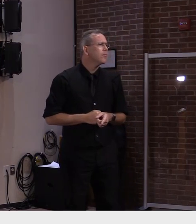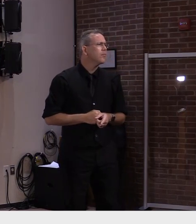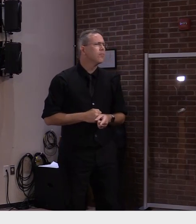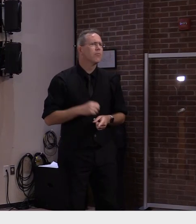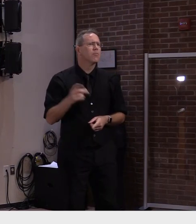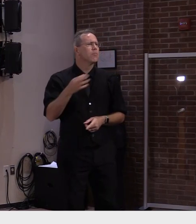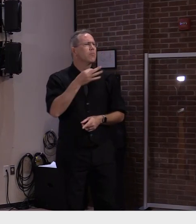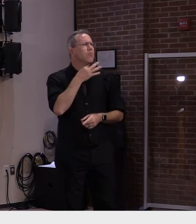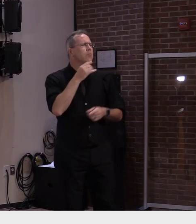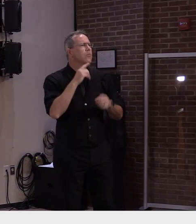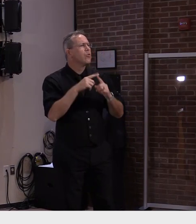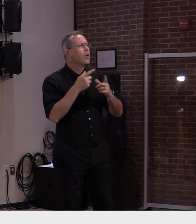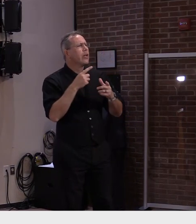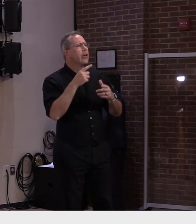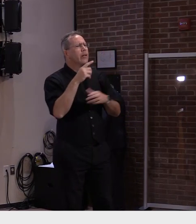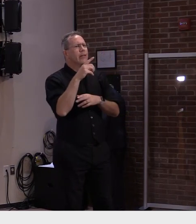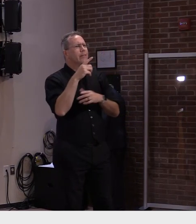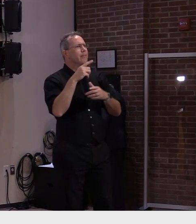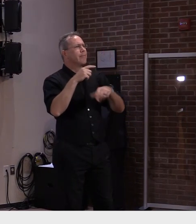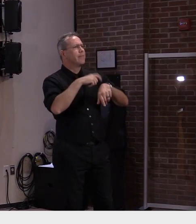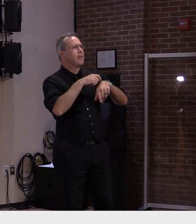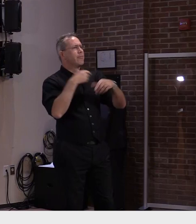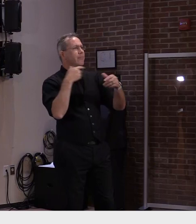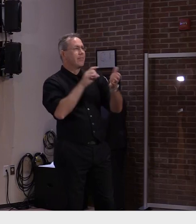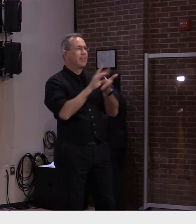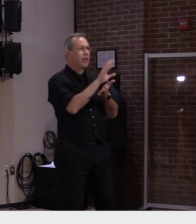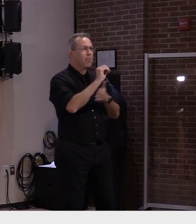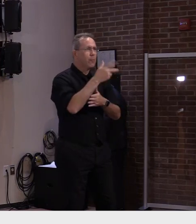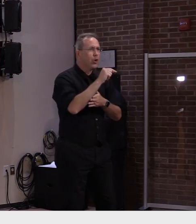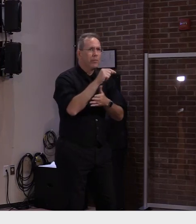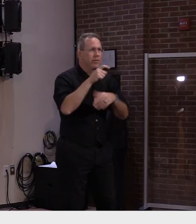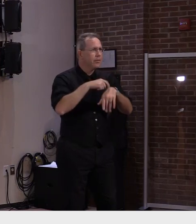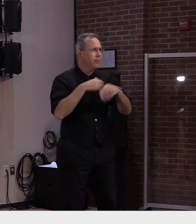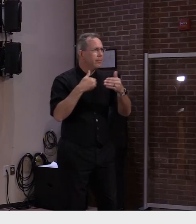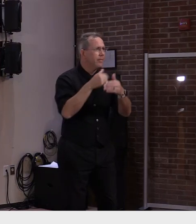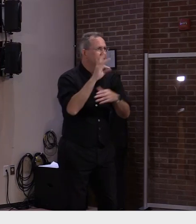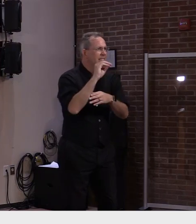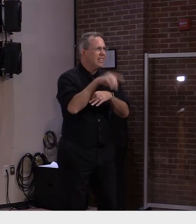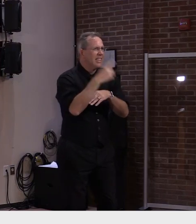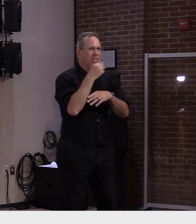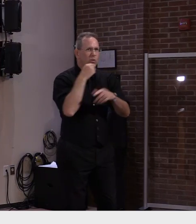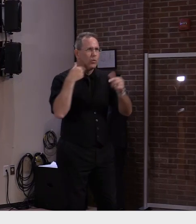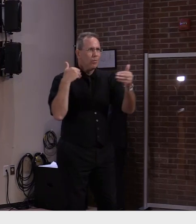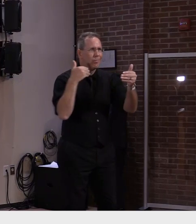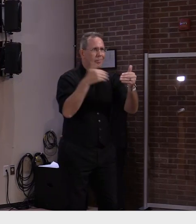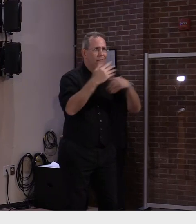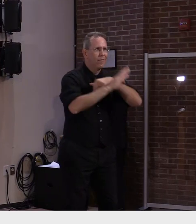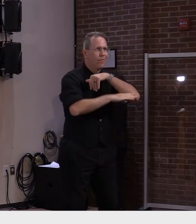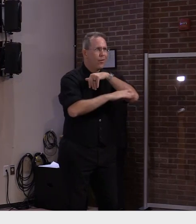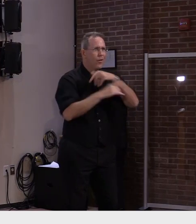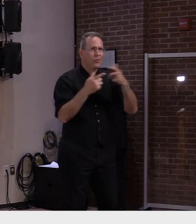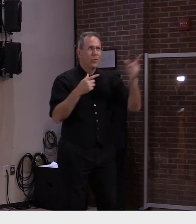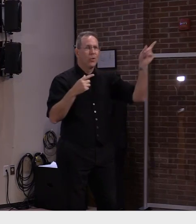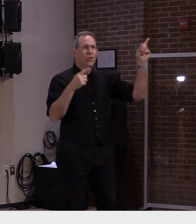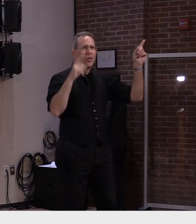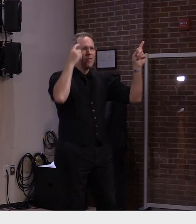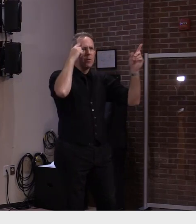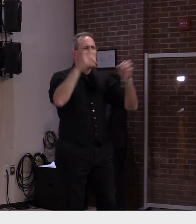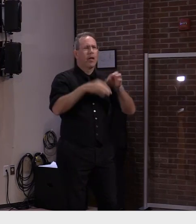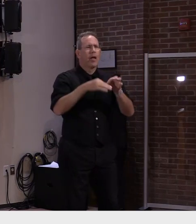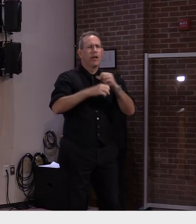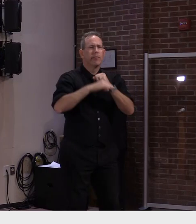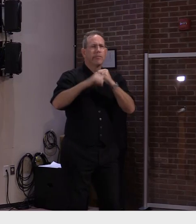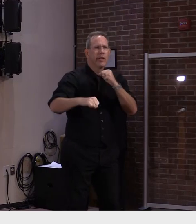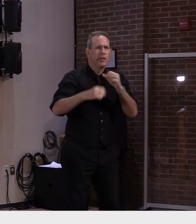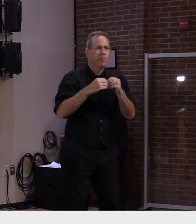that there may be at least a small group of people that like to see that and and it